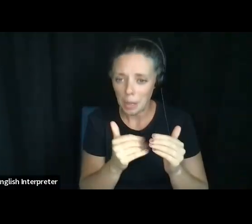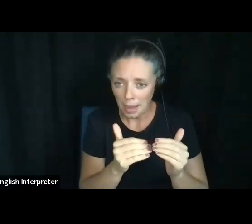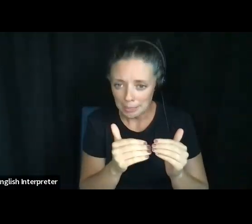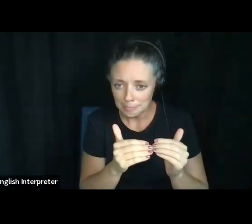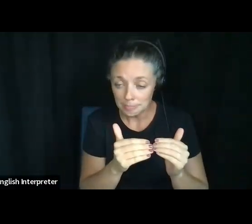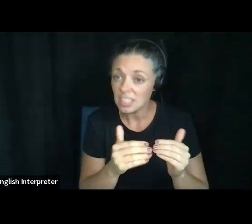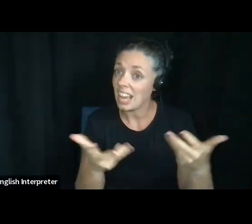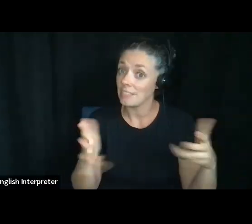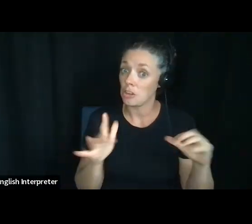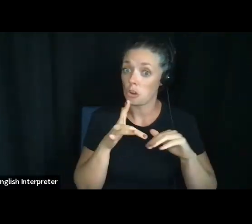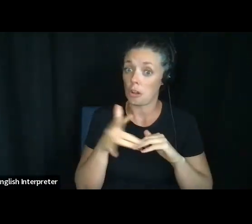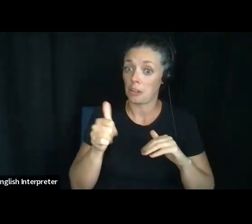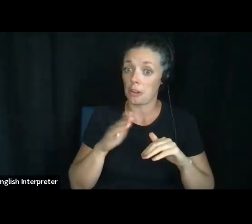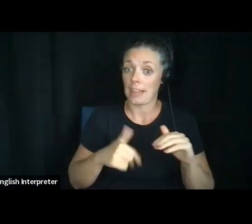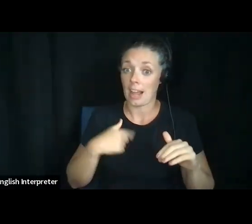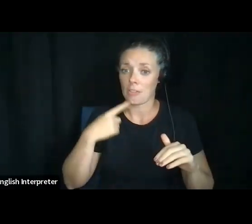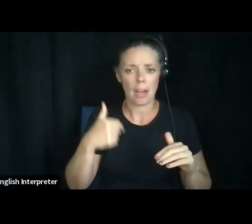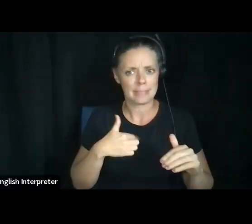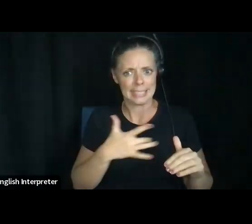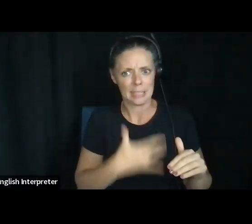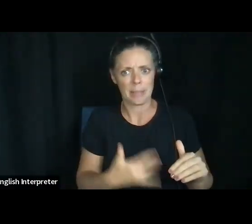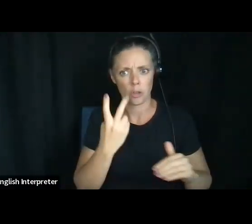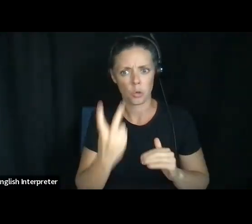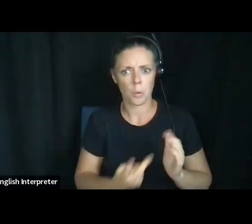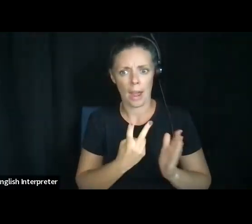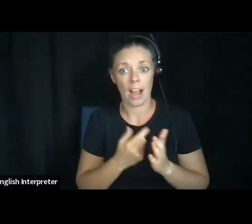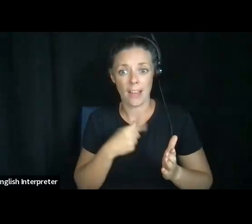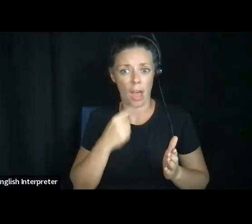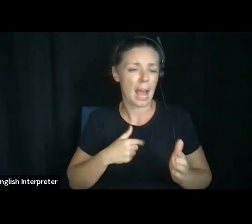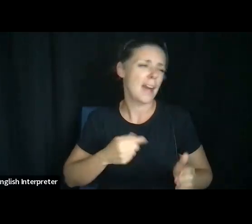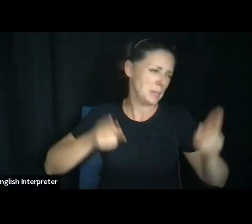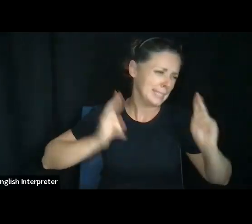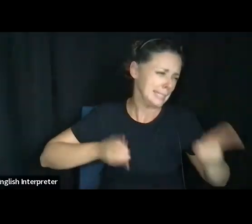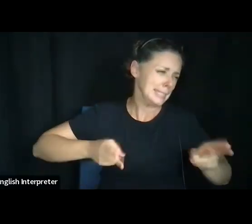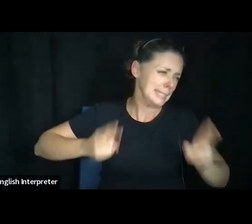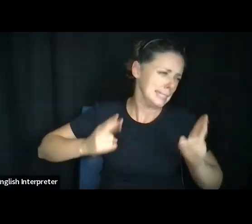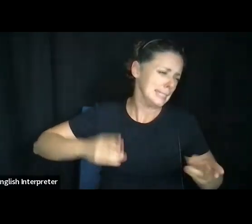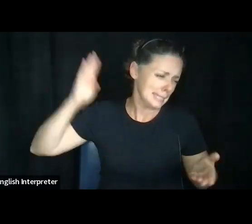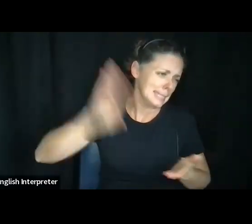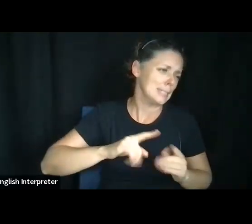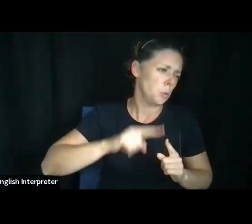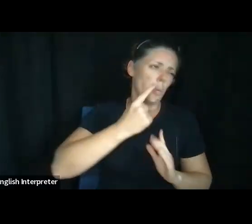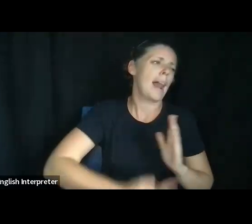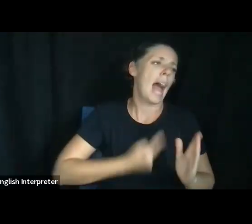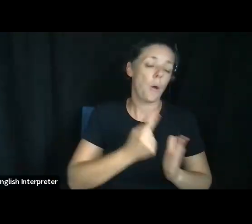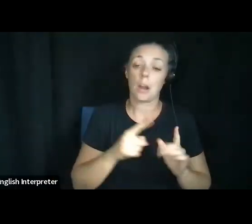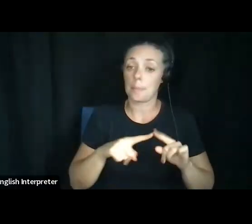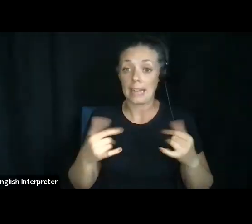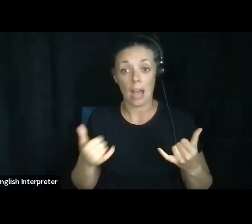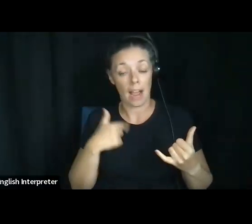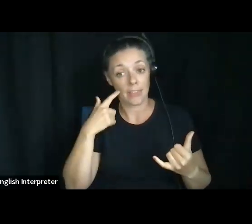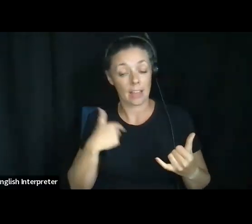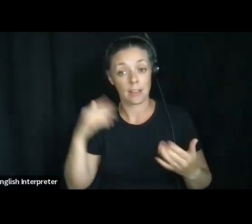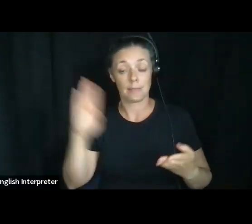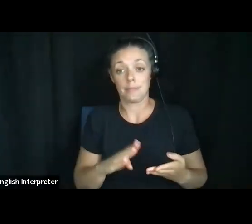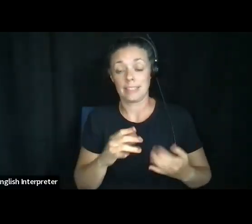I finished earlier than I thought. This is usually a two hour presentation. And I thought I got to get it down to an hour. And, um, and I think I did too